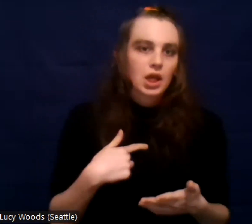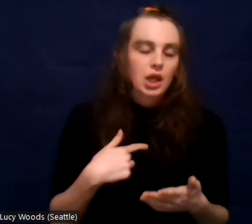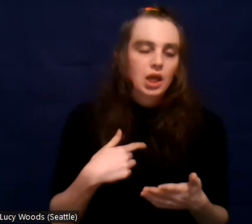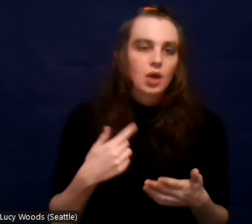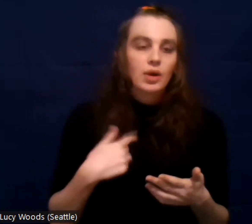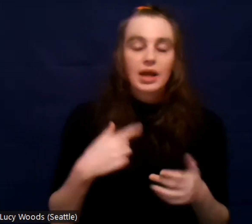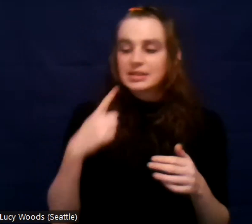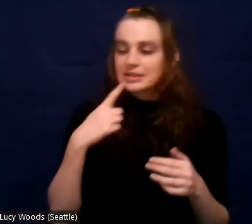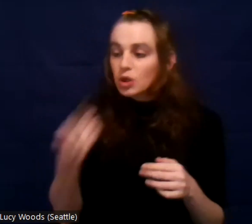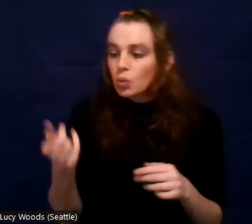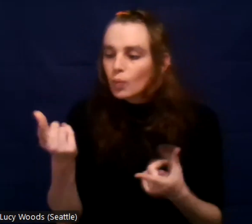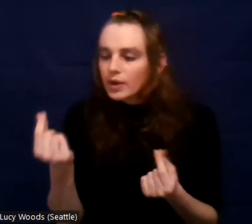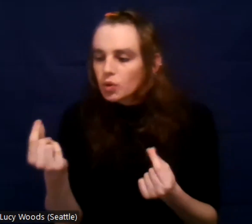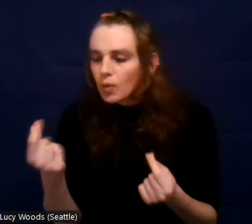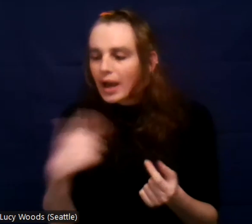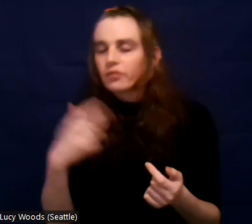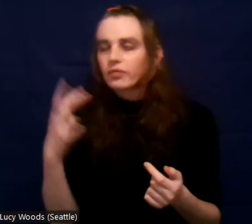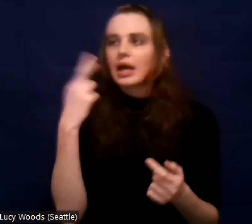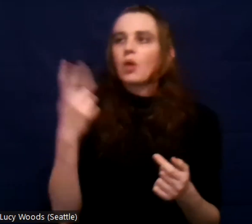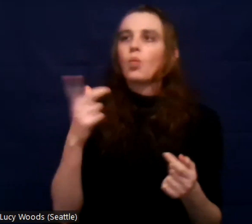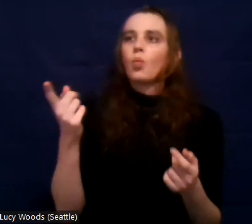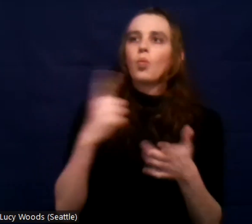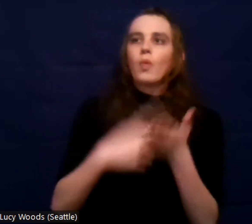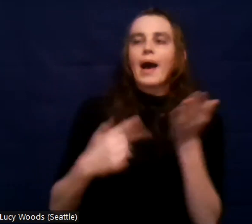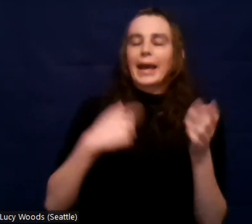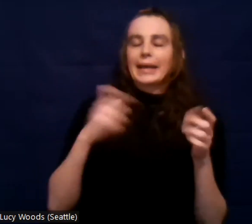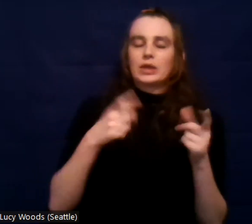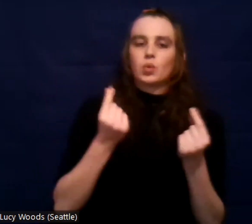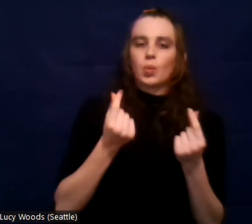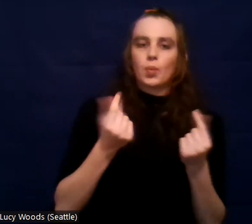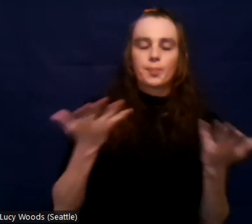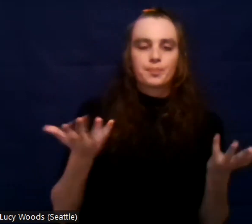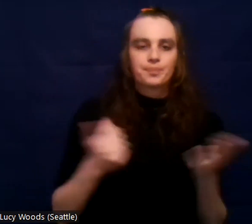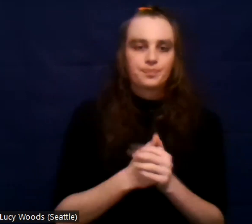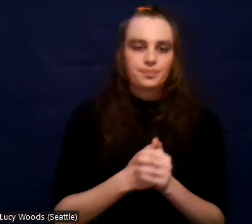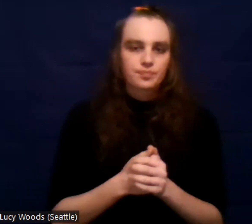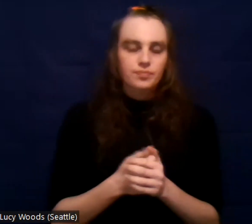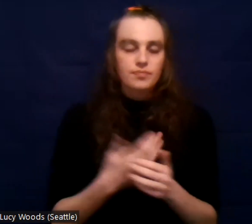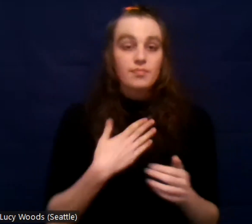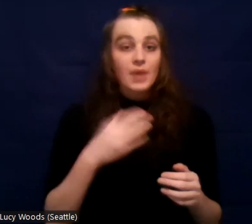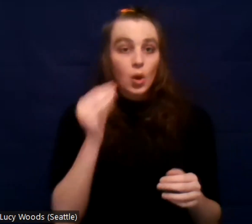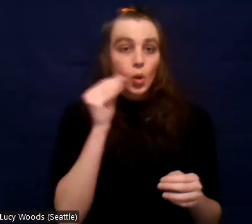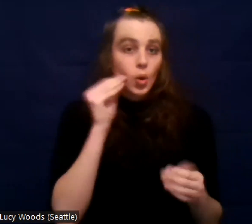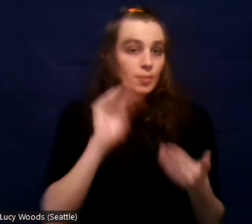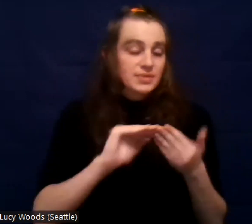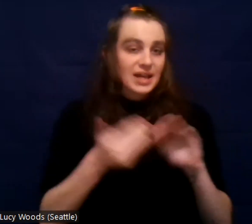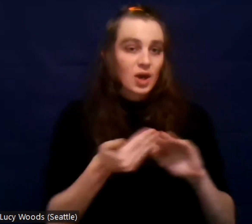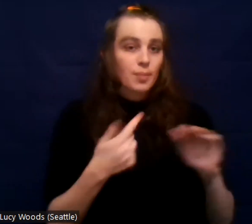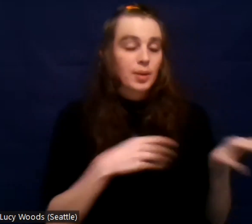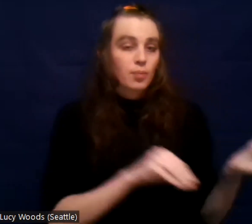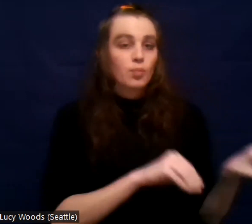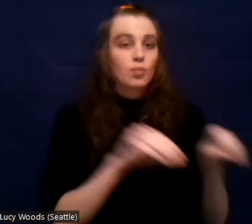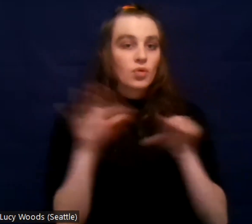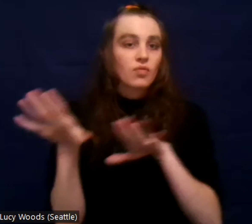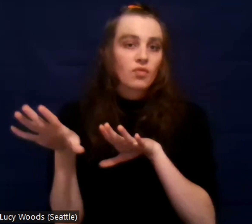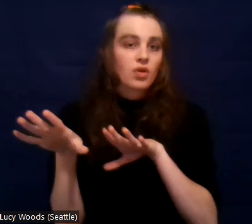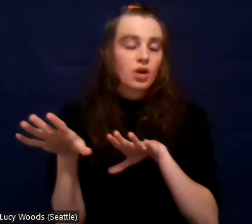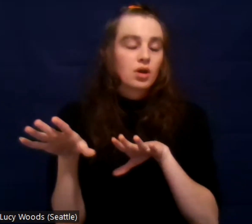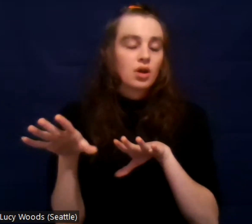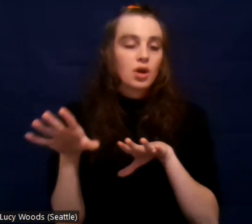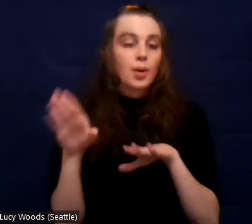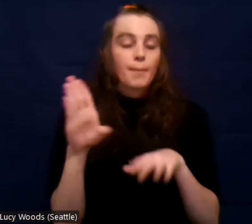Um, I actually moved away from my hometown and I stayed connected with my Y Paul group